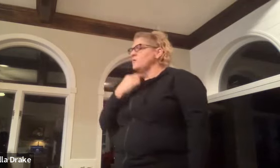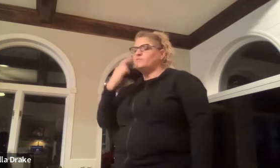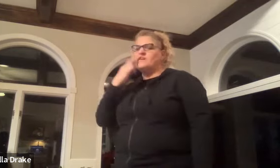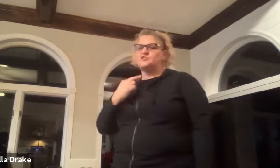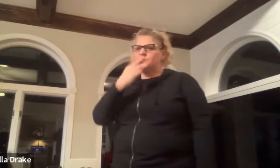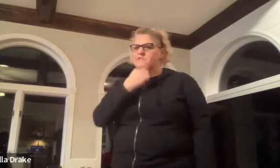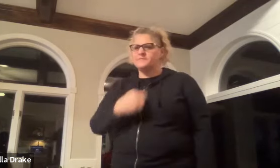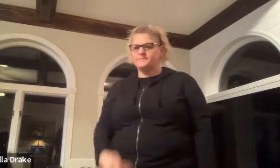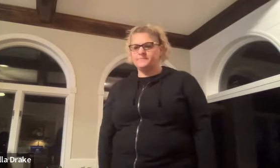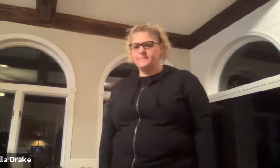restaurant restaurant